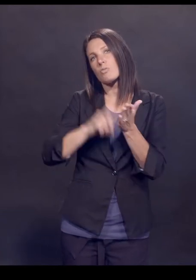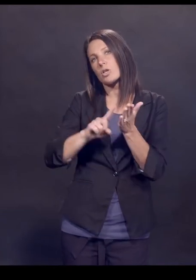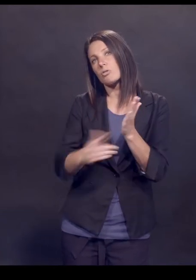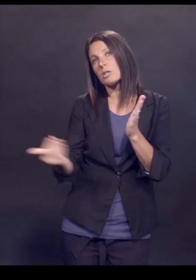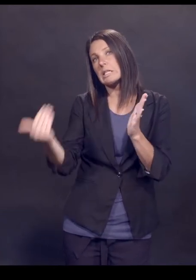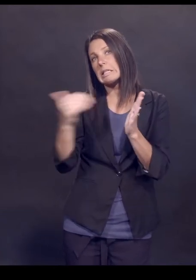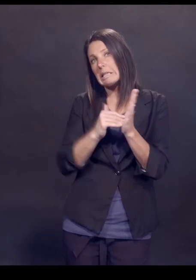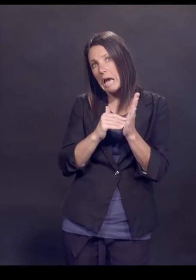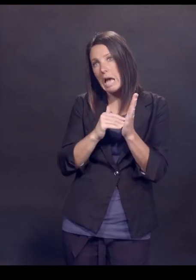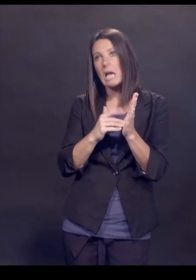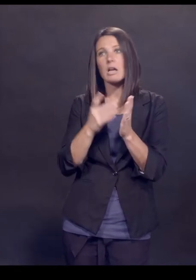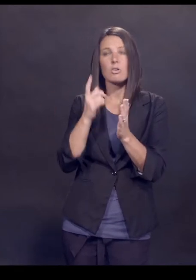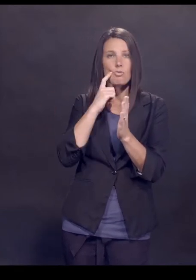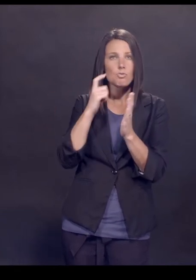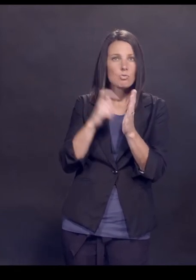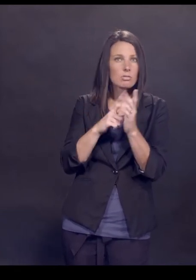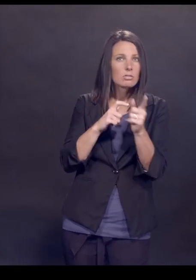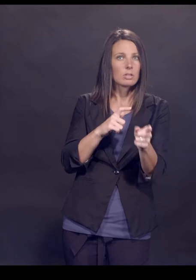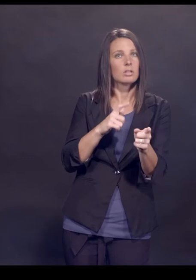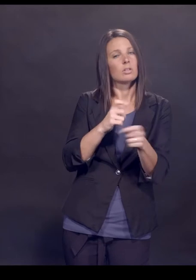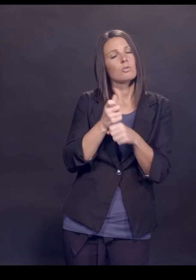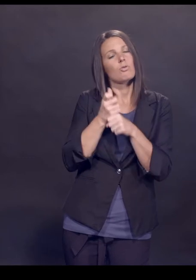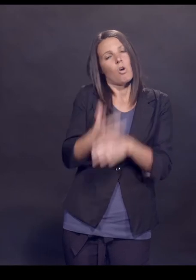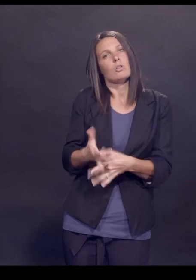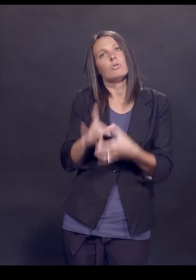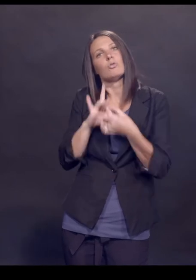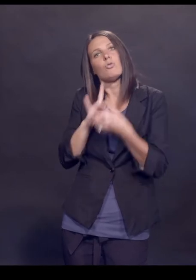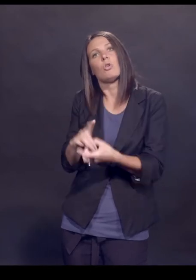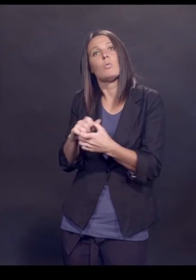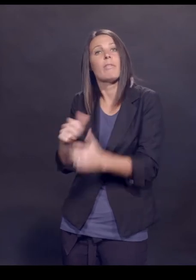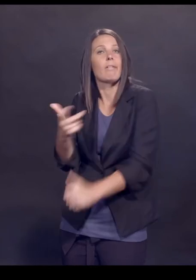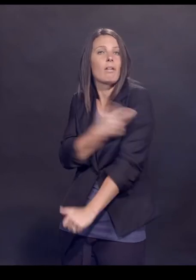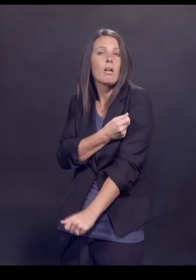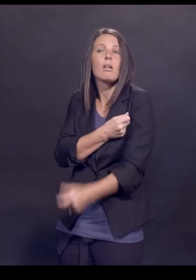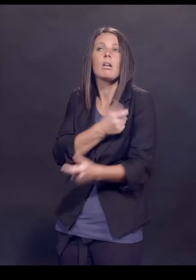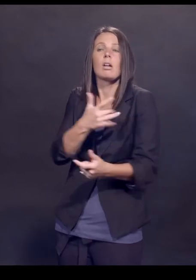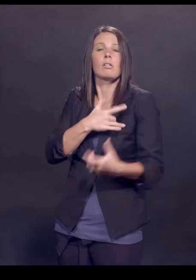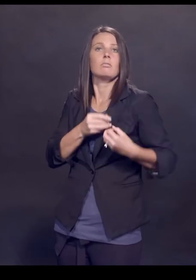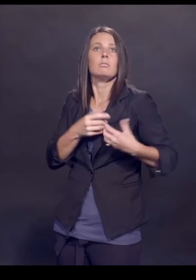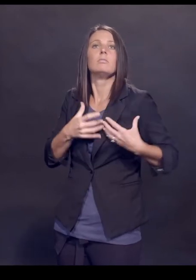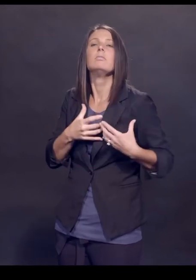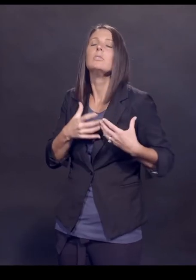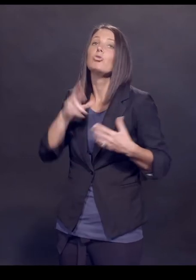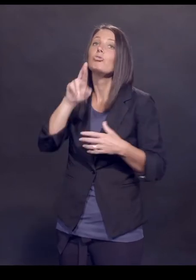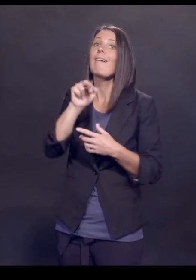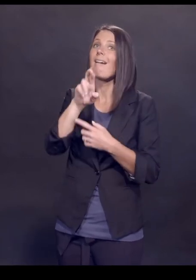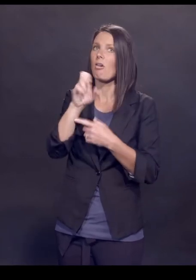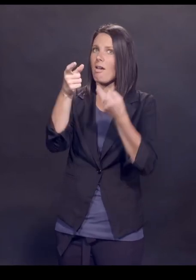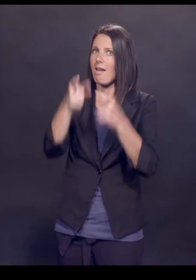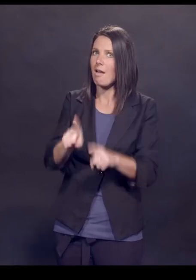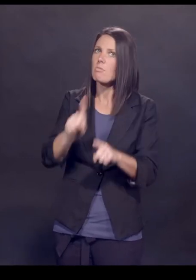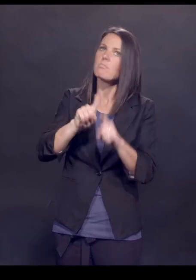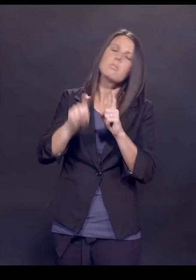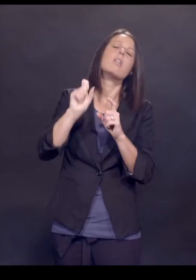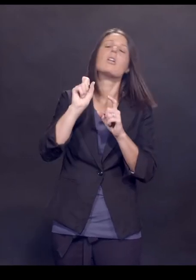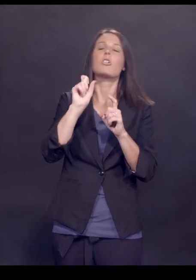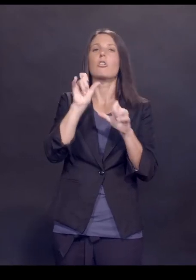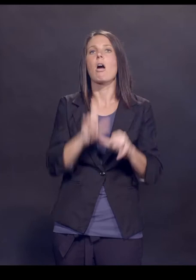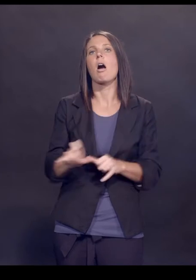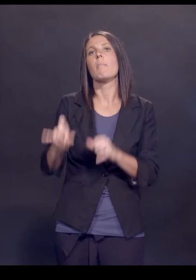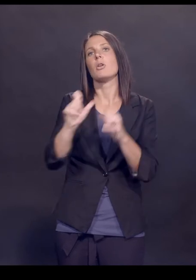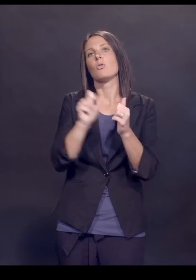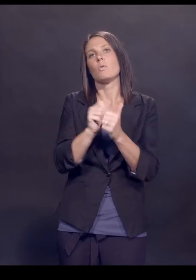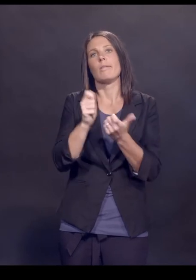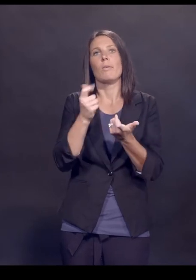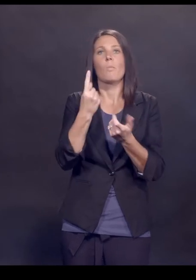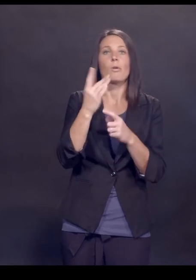looking at the vaccine safety data link, it was causally associated. Very rare. I mean, it could be as common in a certain group of young people as one in